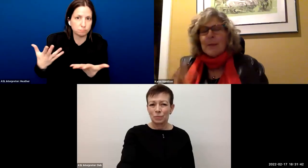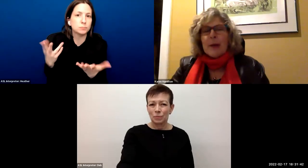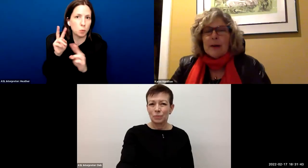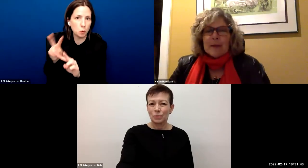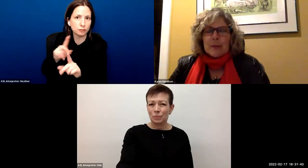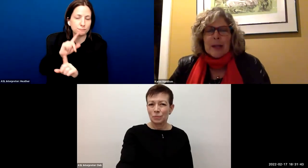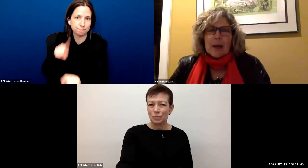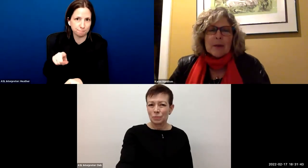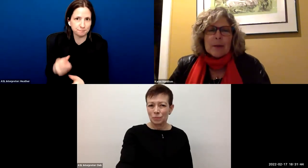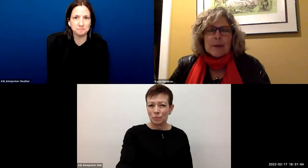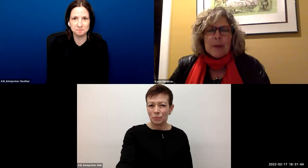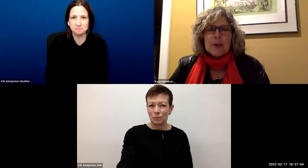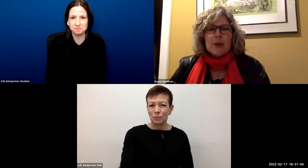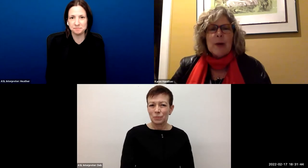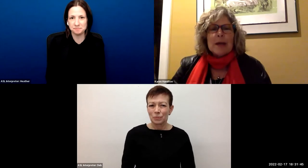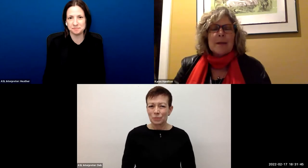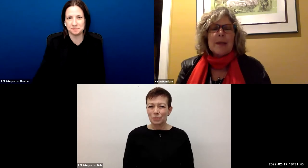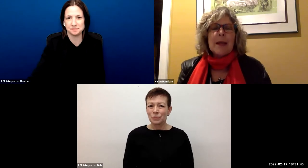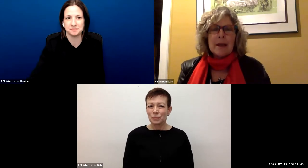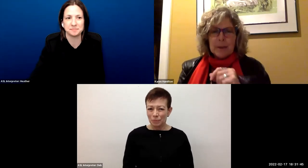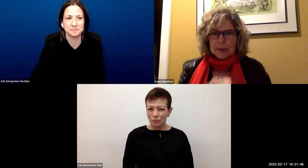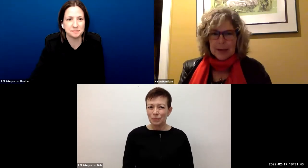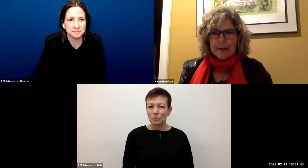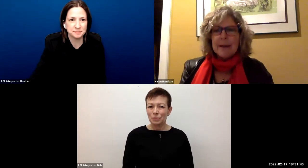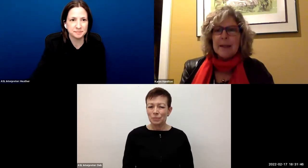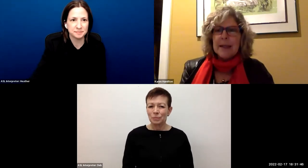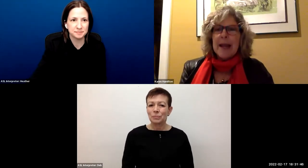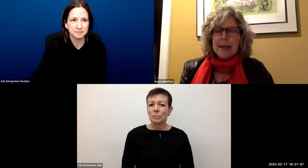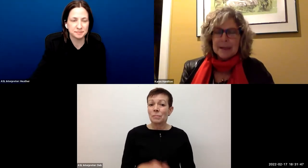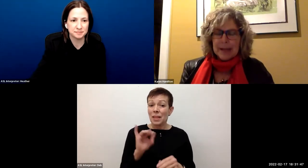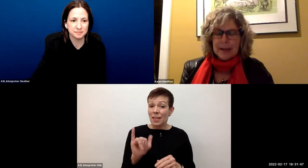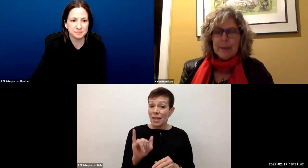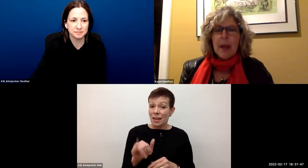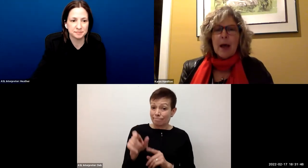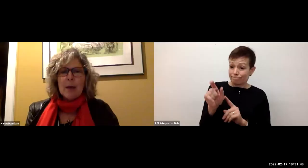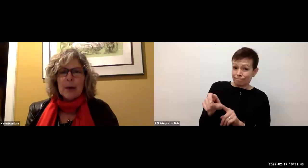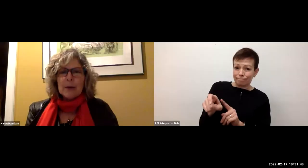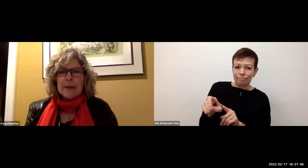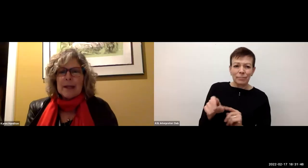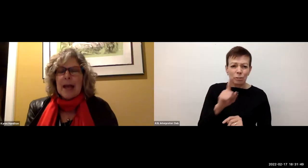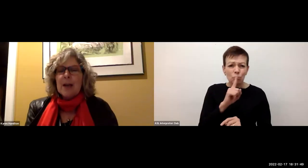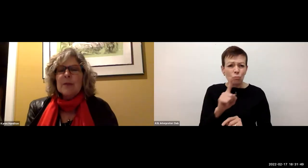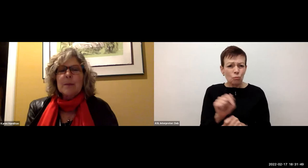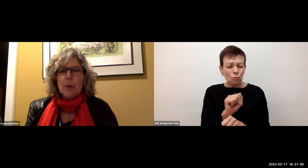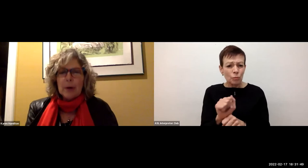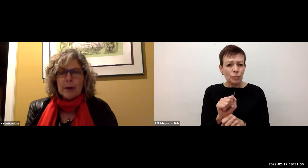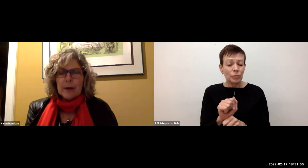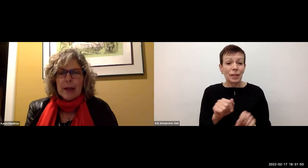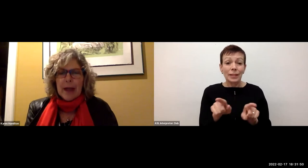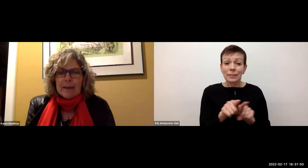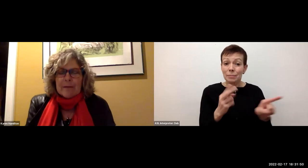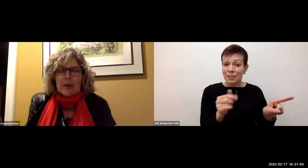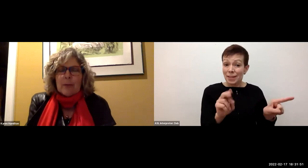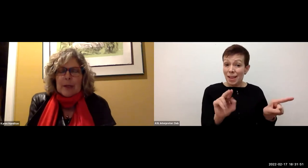The imperative is real. also want to speak to something that has been said that Hannah said about the lack of support